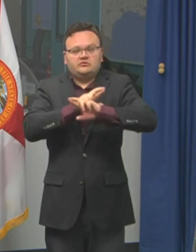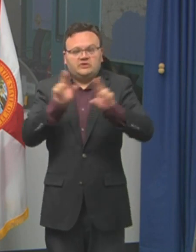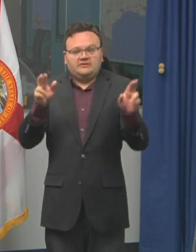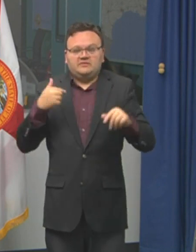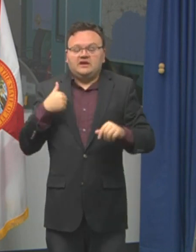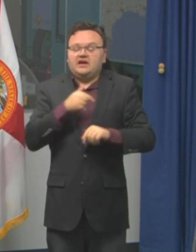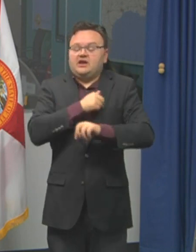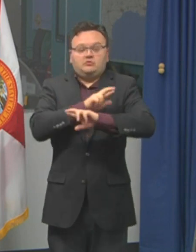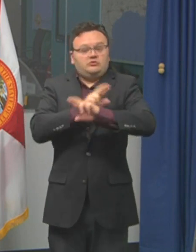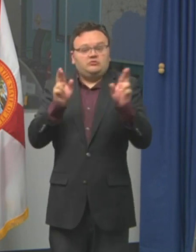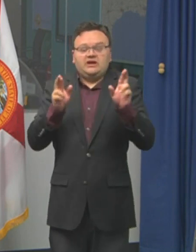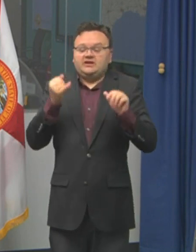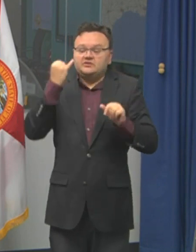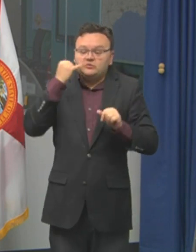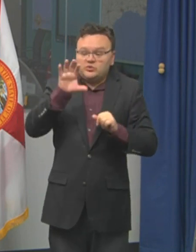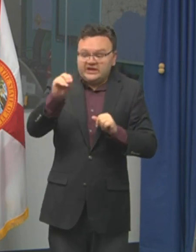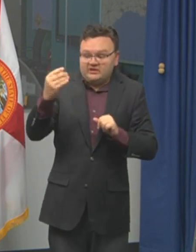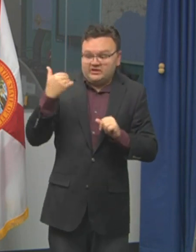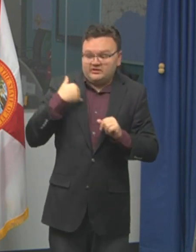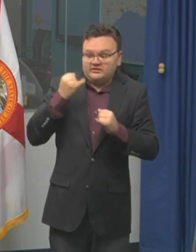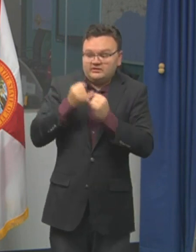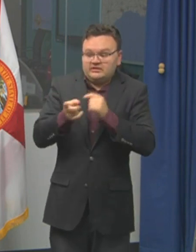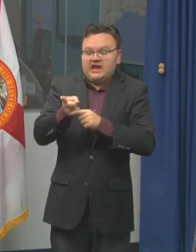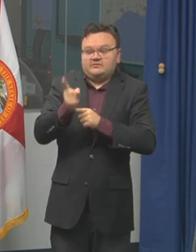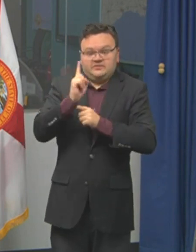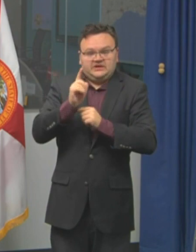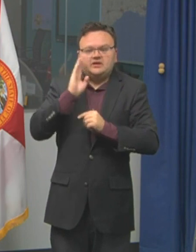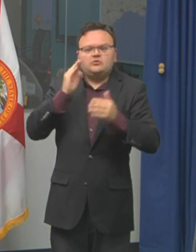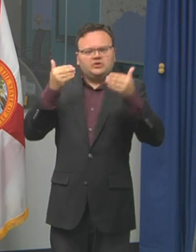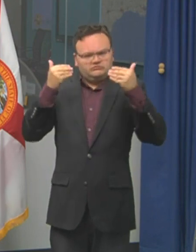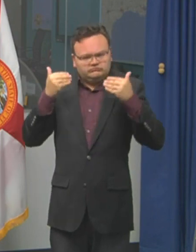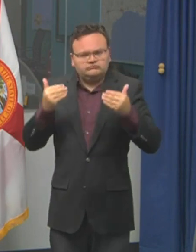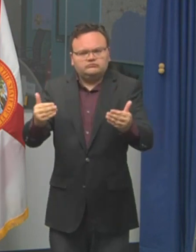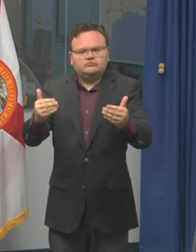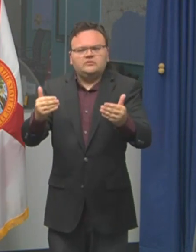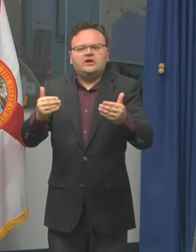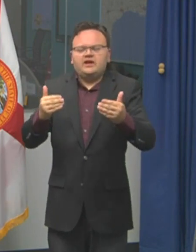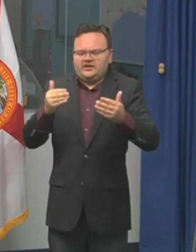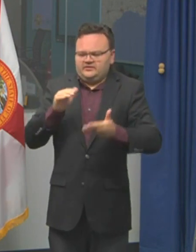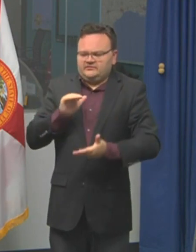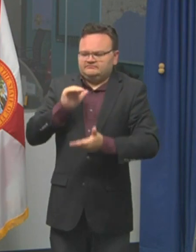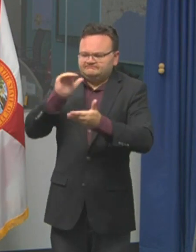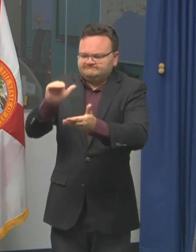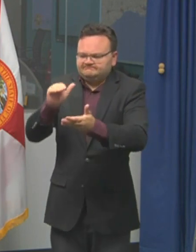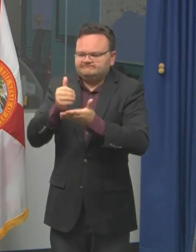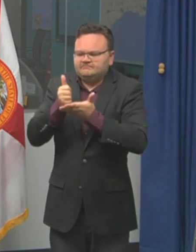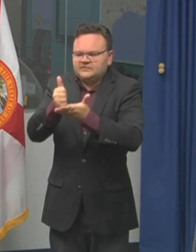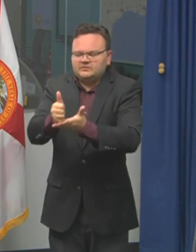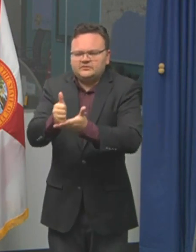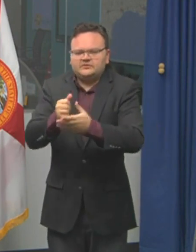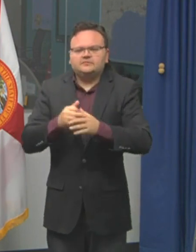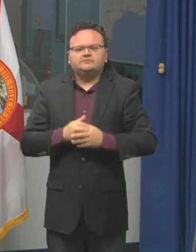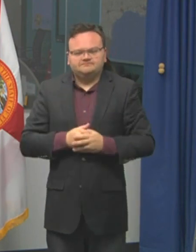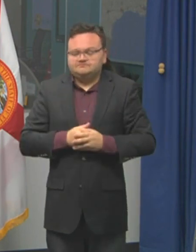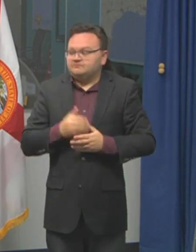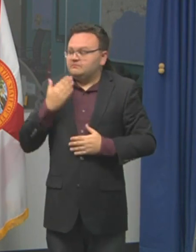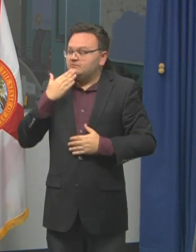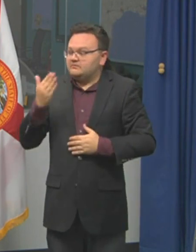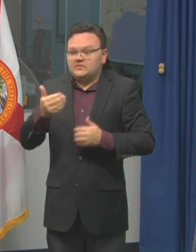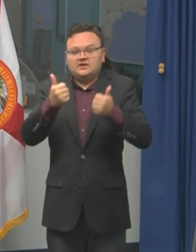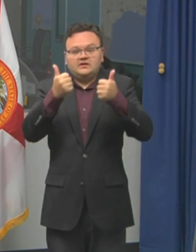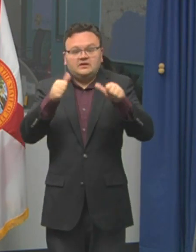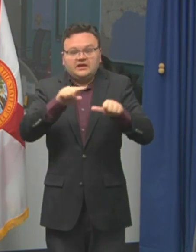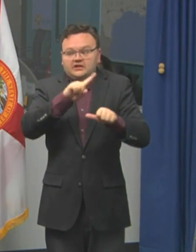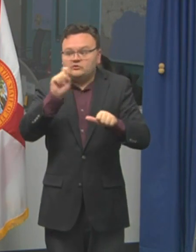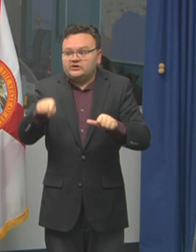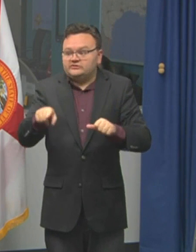any of our counties should need us. Again, Governor, thank you for your leadership on this. Okay. Do you have any questions? All right. we'll have.